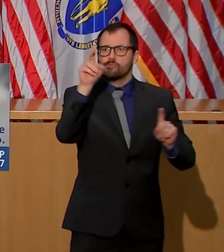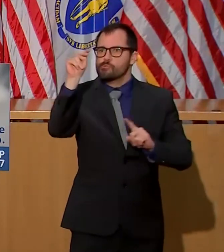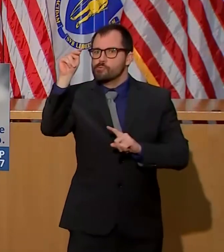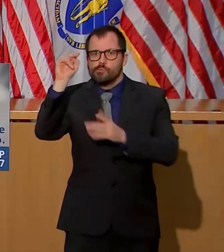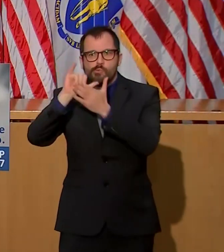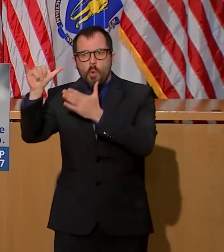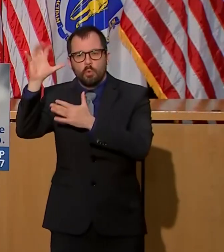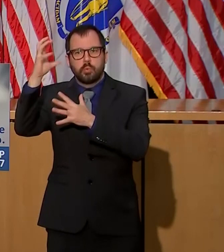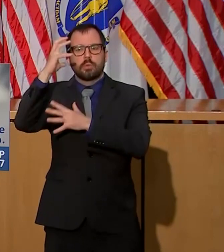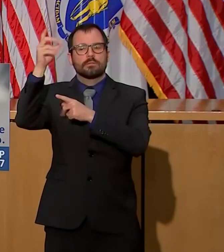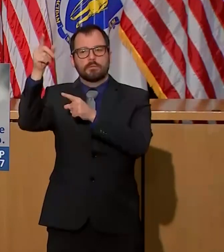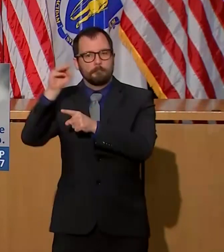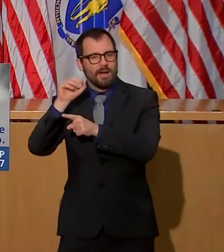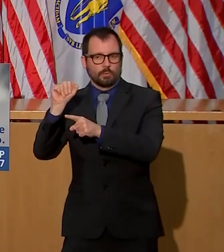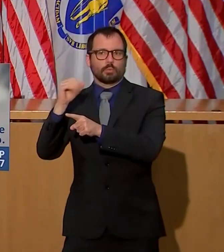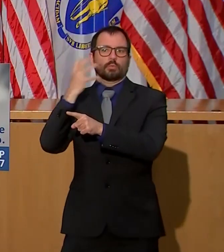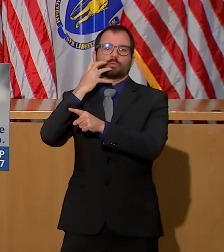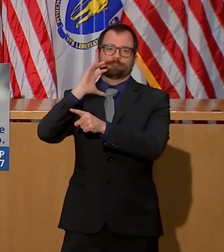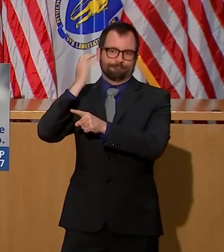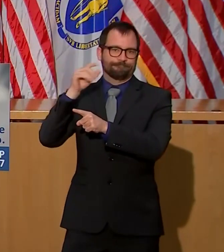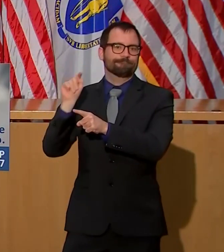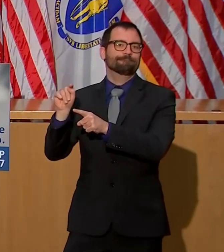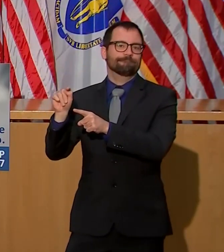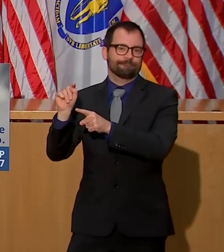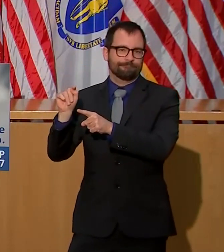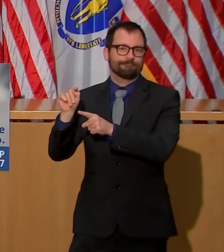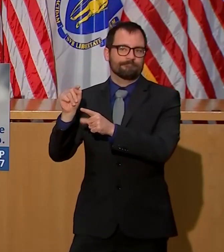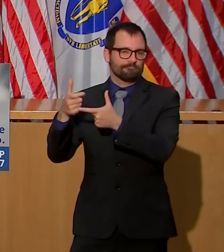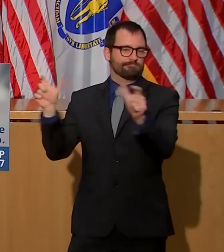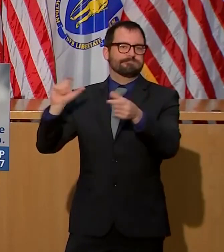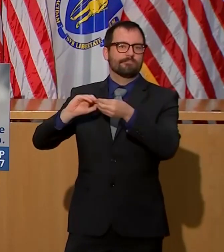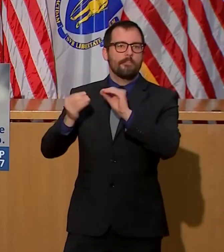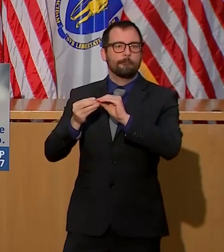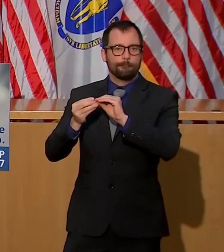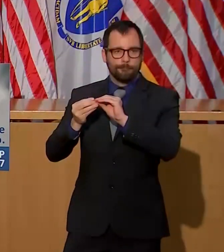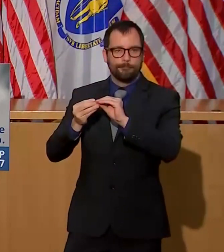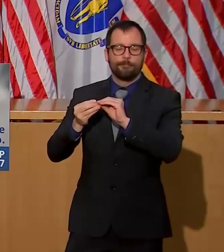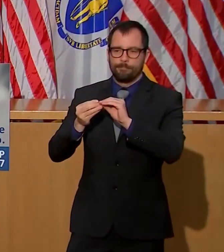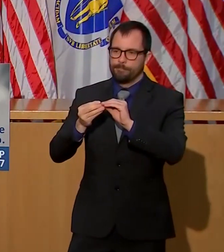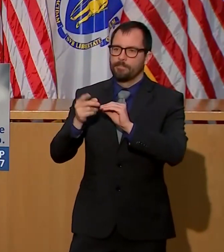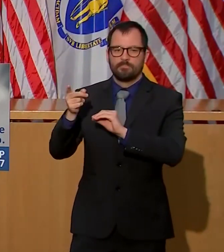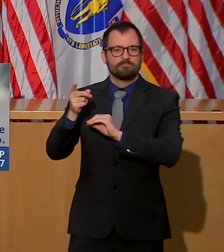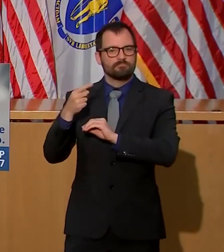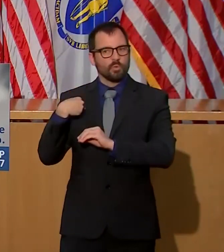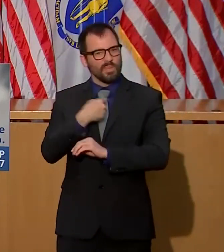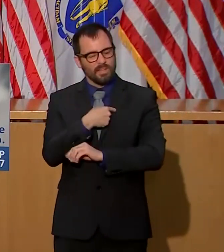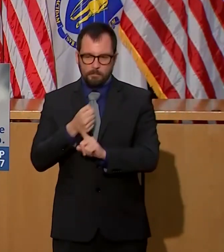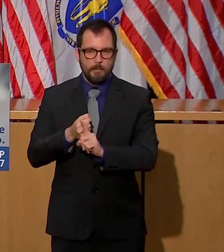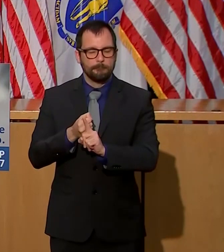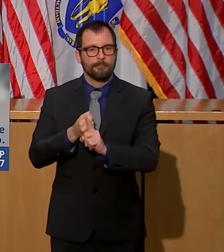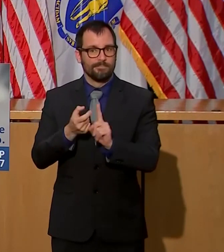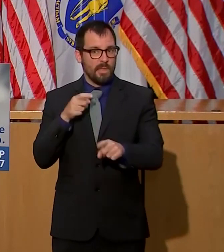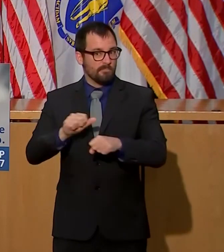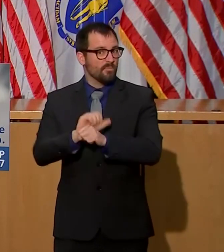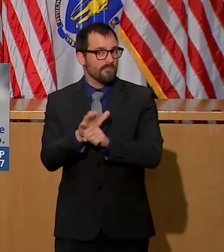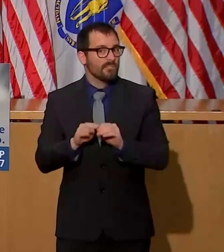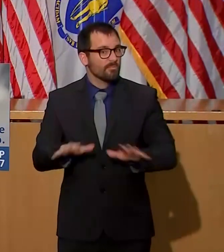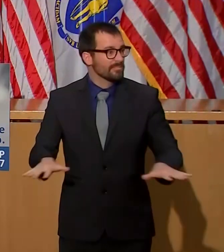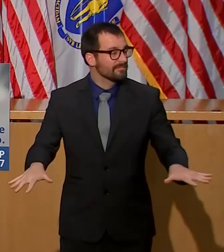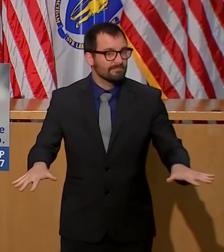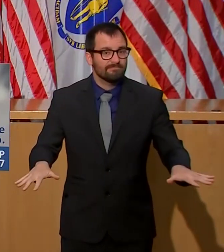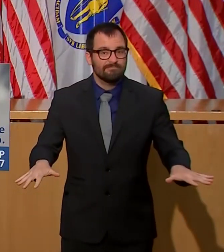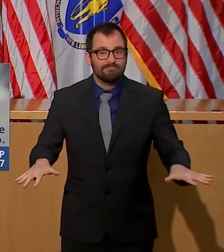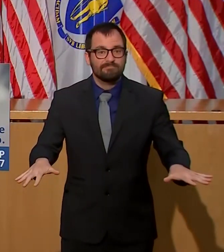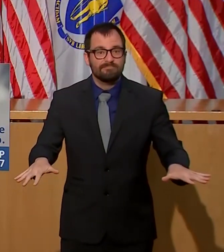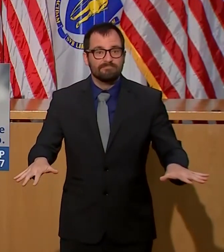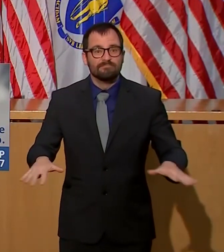by this insidious virus that's particularly tough and lethal for older adults. In total, there are 386 nursing